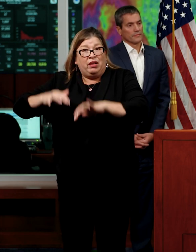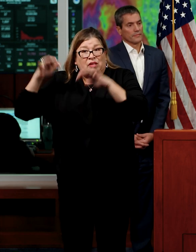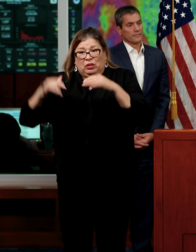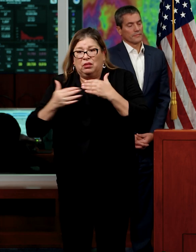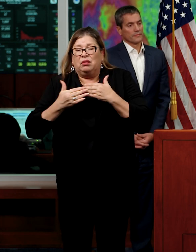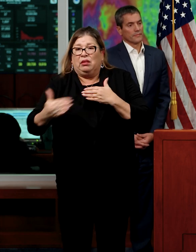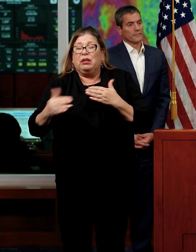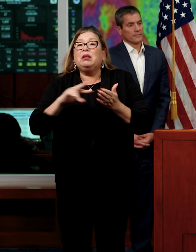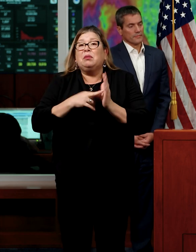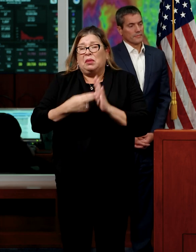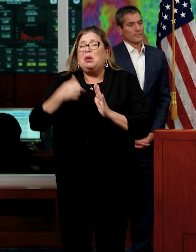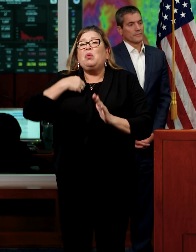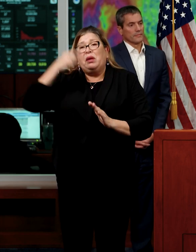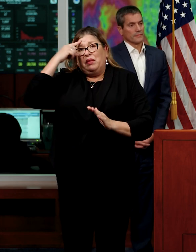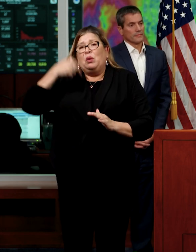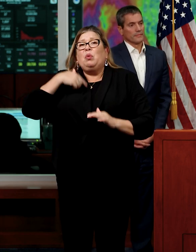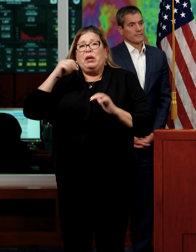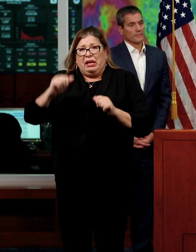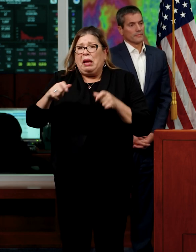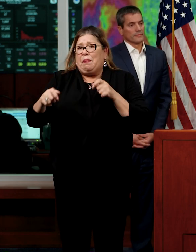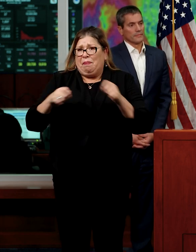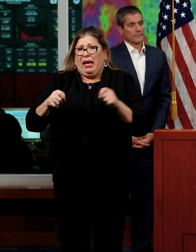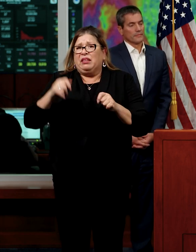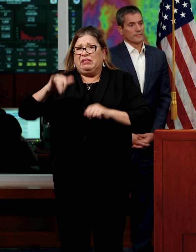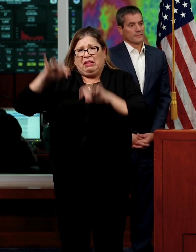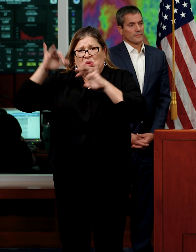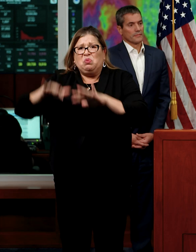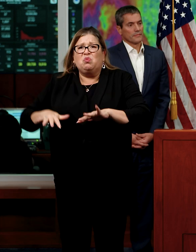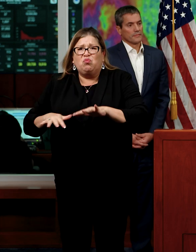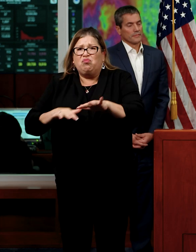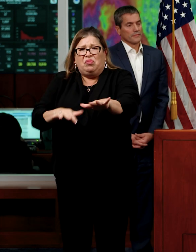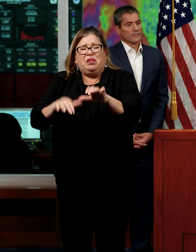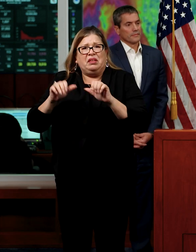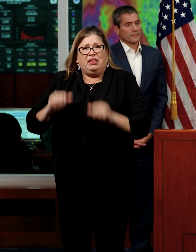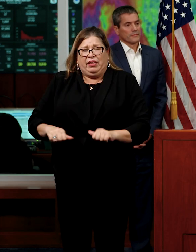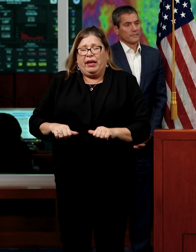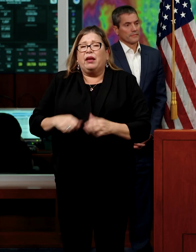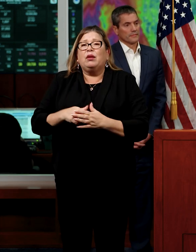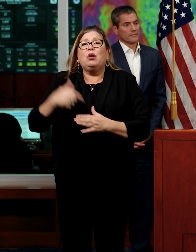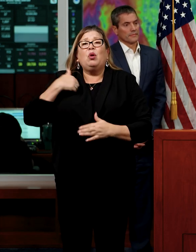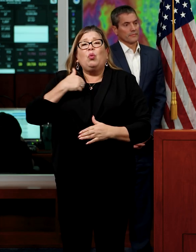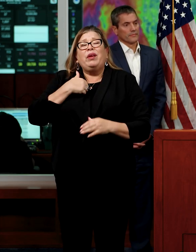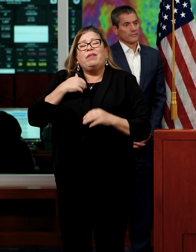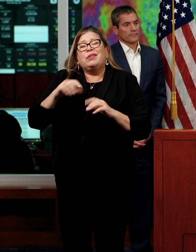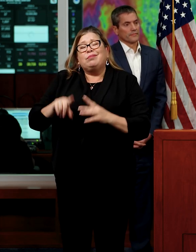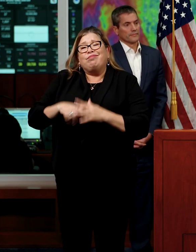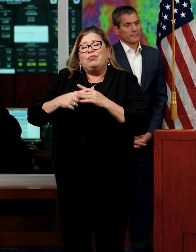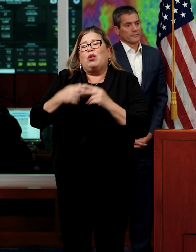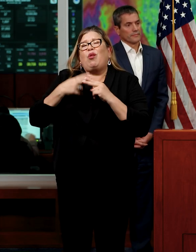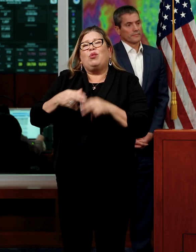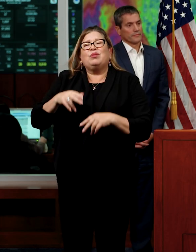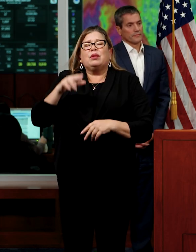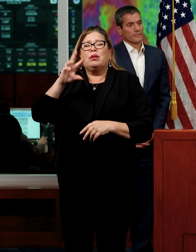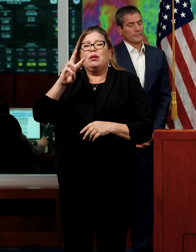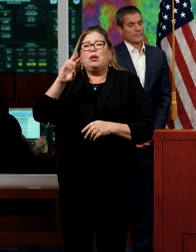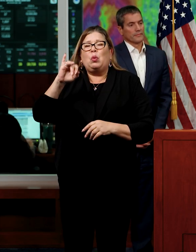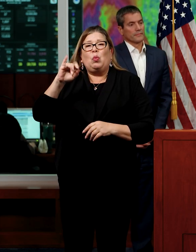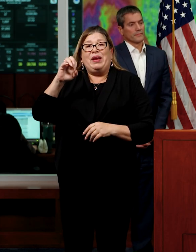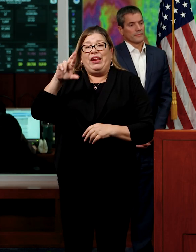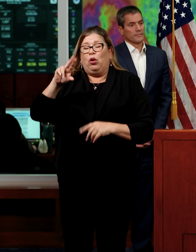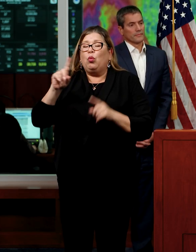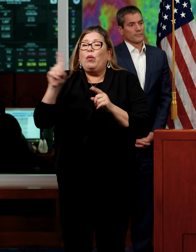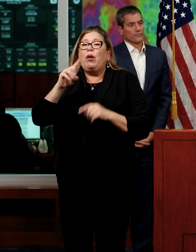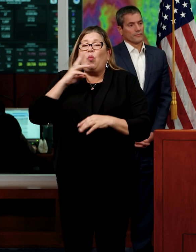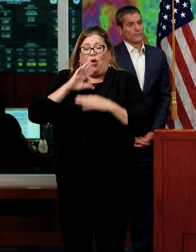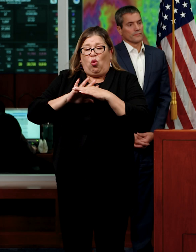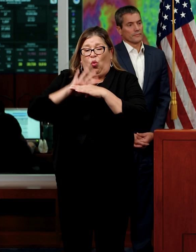the precipitation for those storms. We have activated three of six weirs. That's where water overtops.